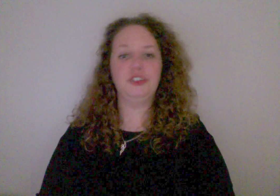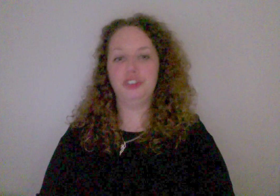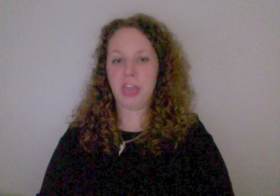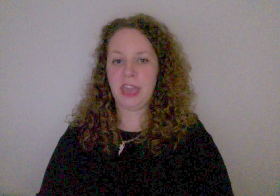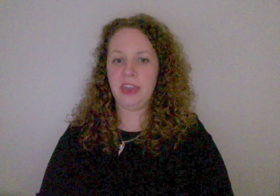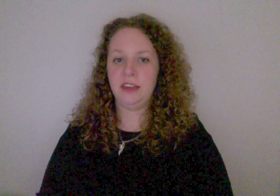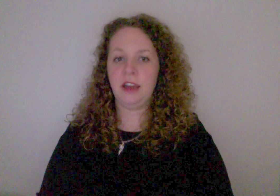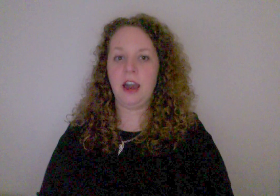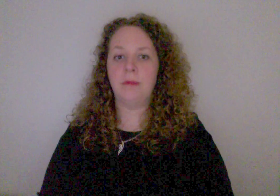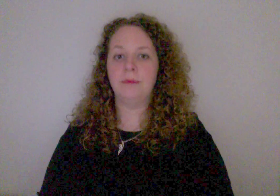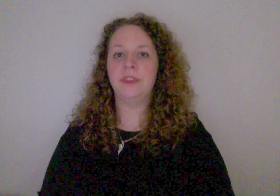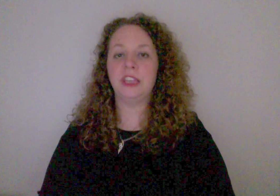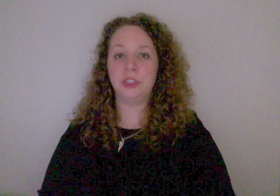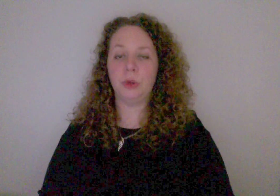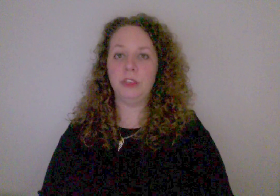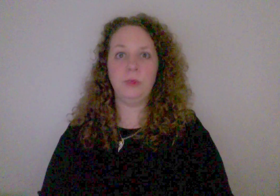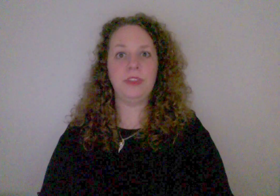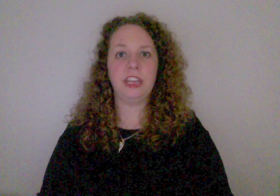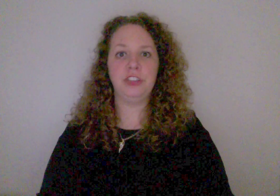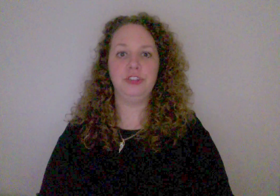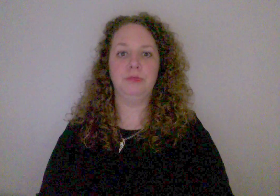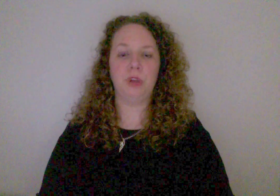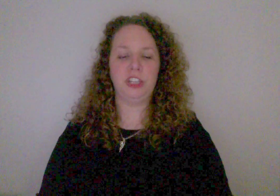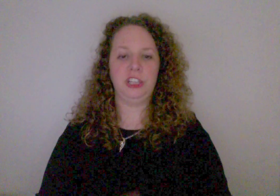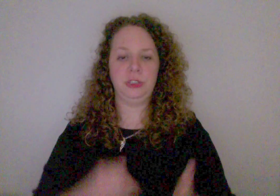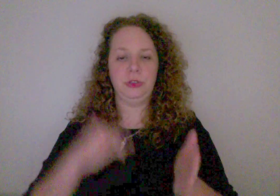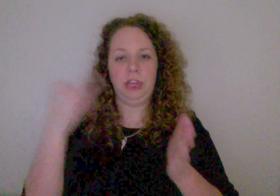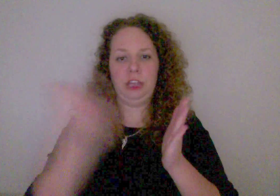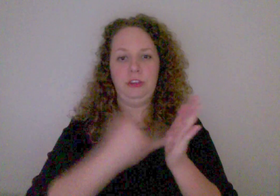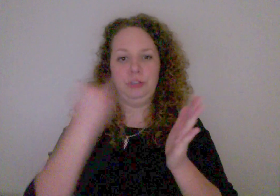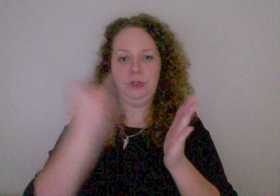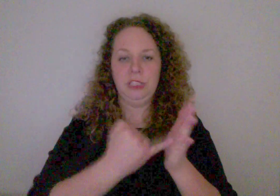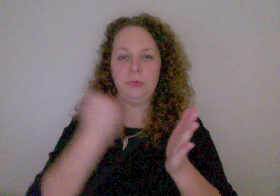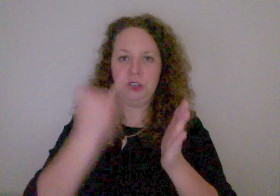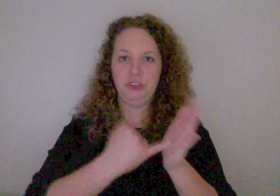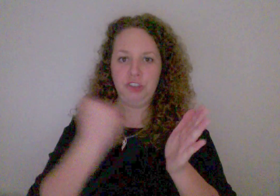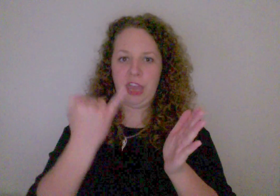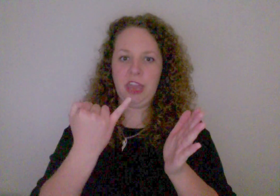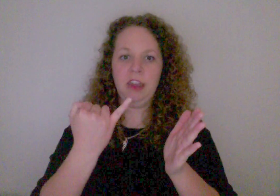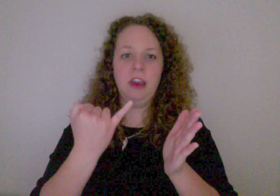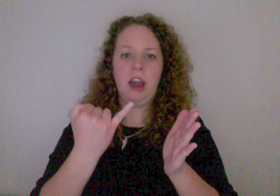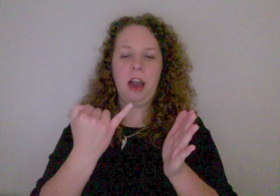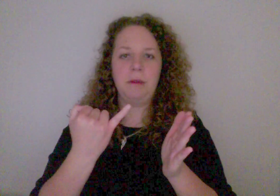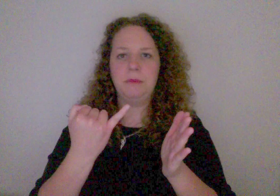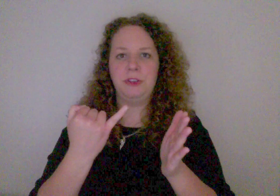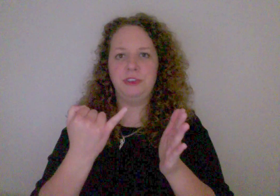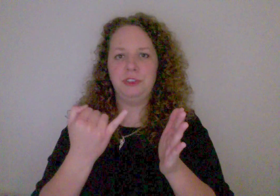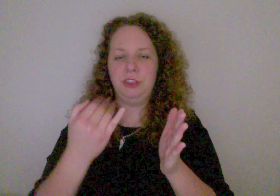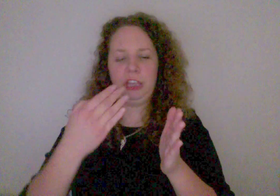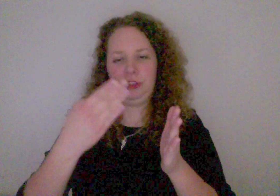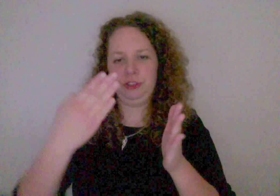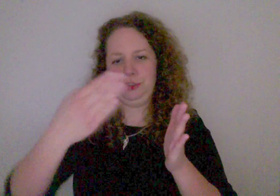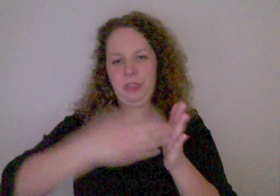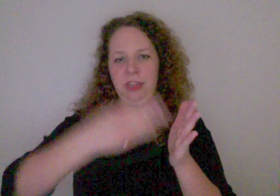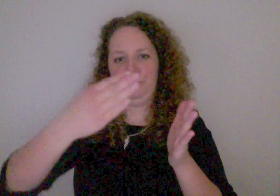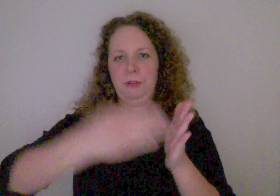J, that's the only one that can do brushing. So you could do this one, J, but you can't do a